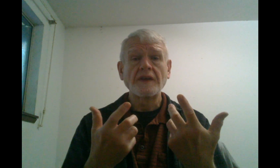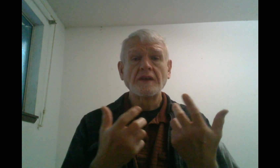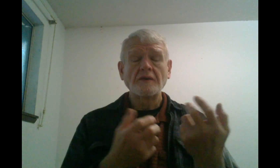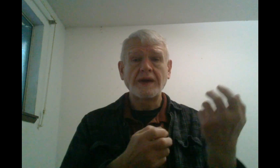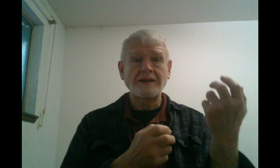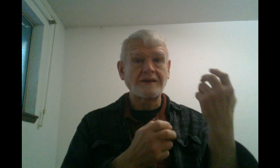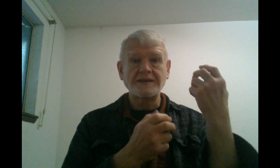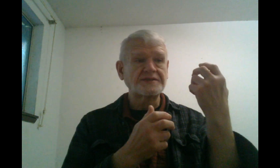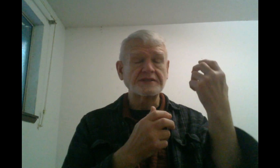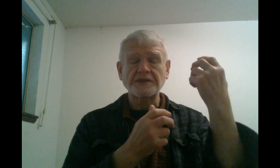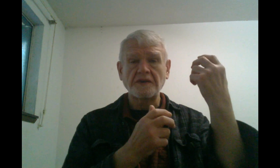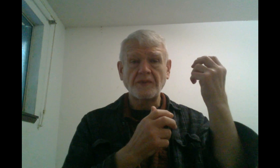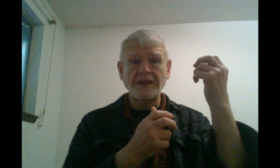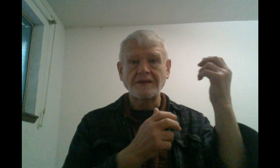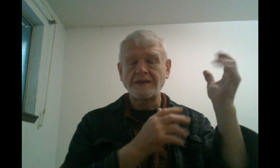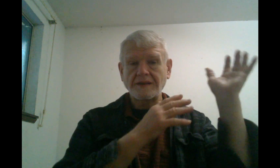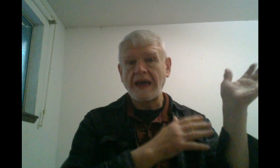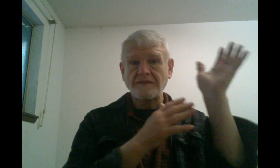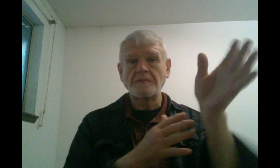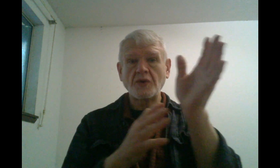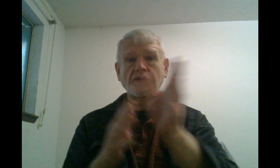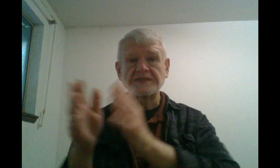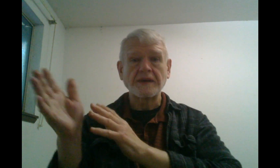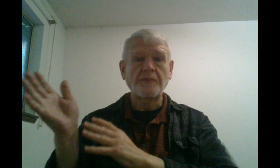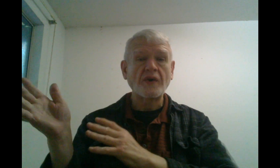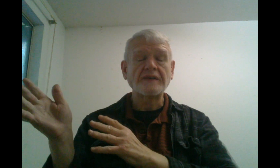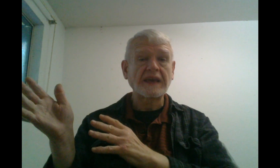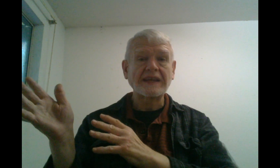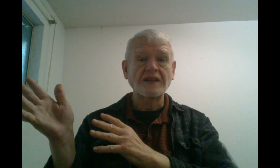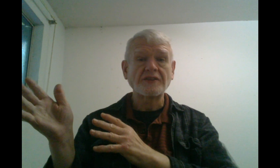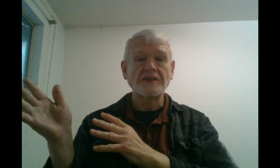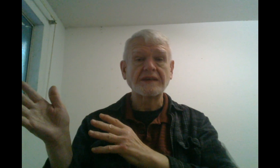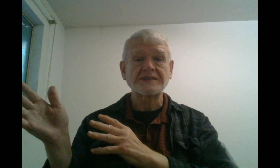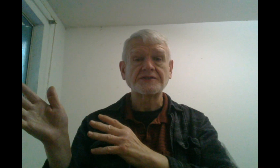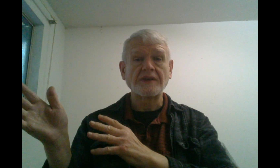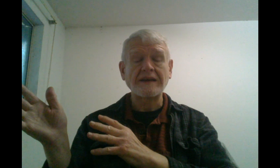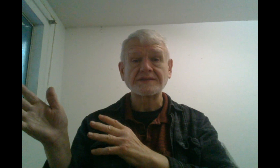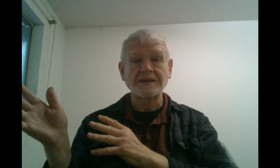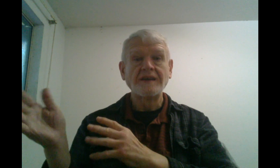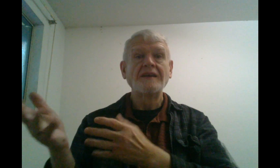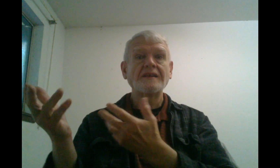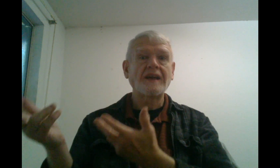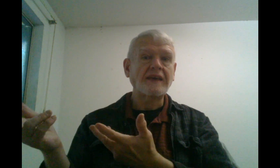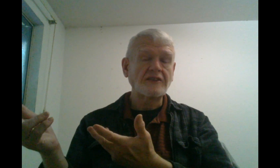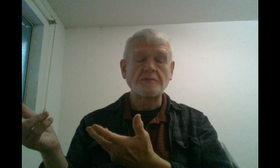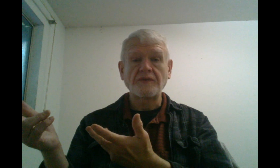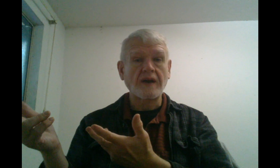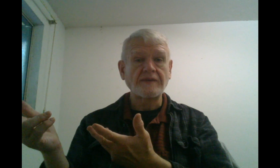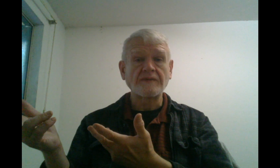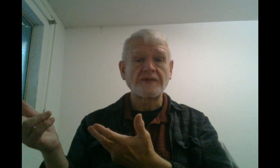when it's just going to be having to move at some point if I get into the transitional housing, likely before I've even